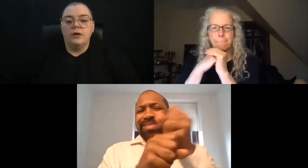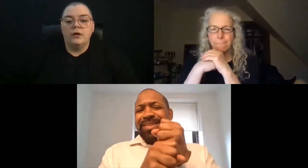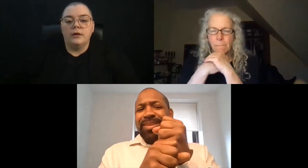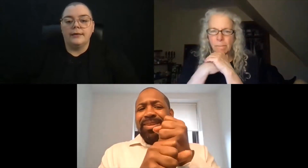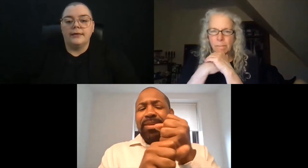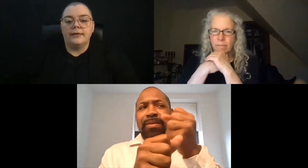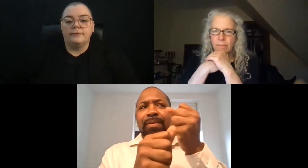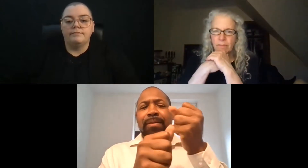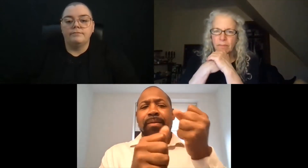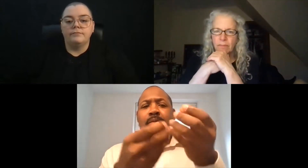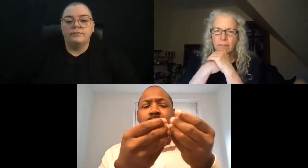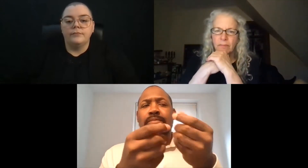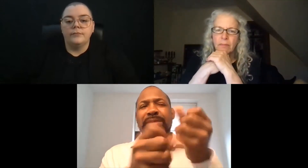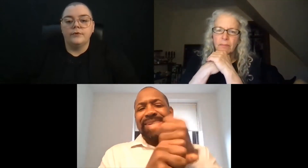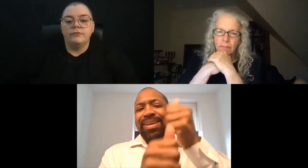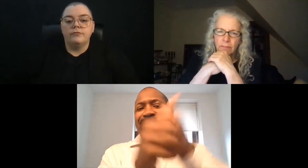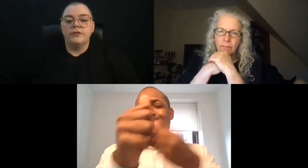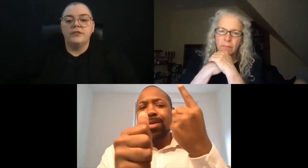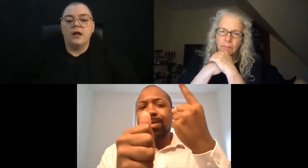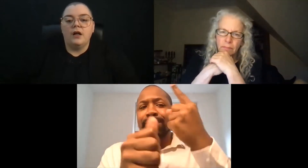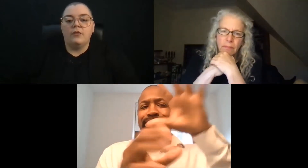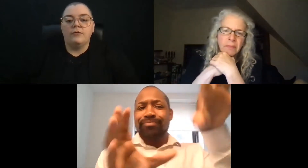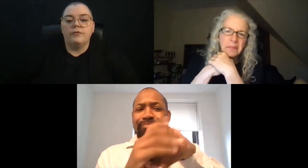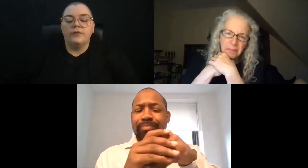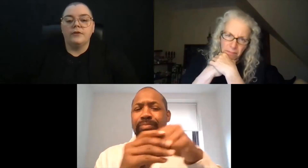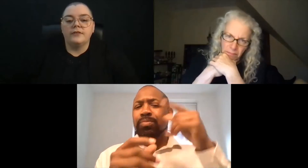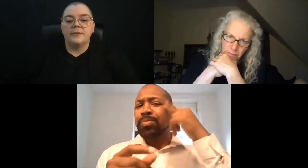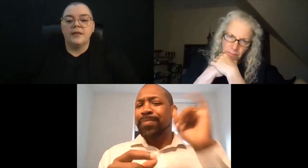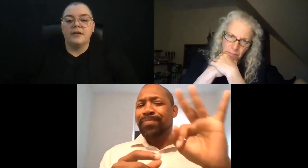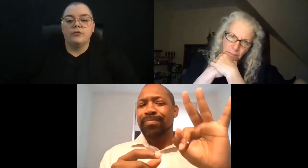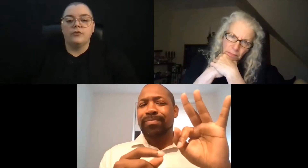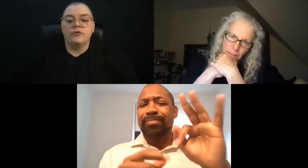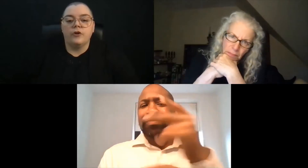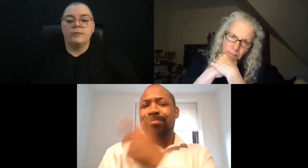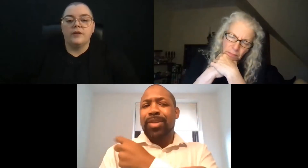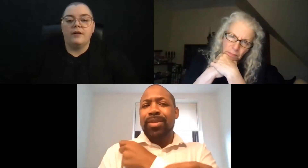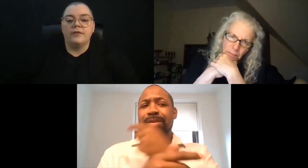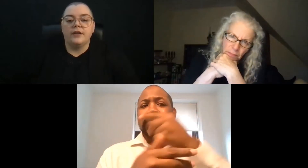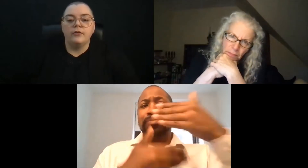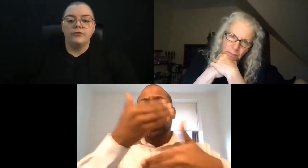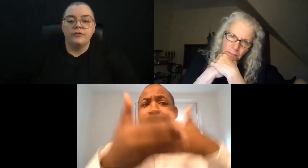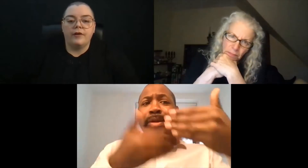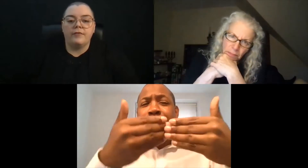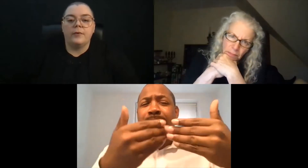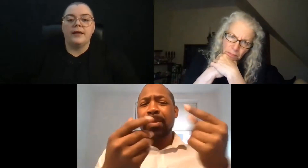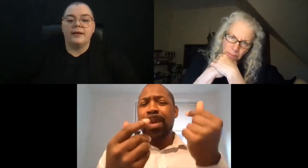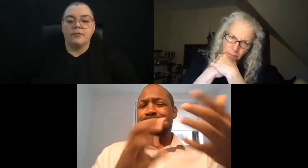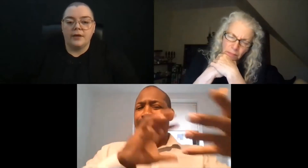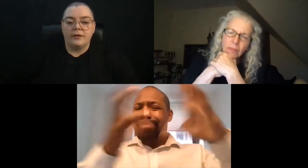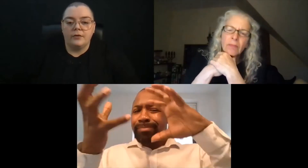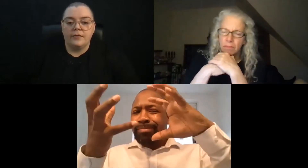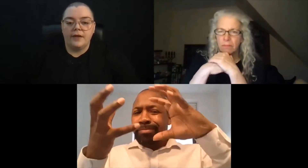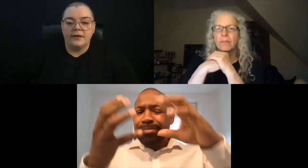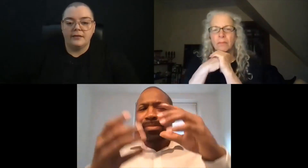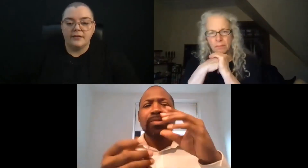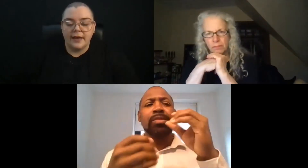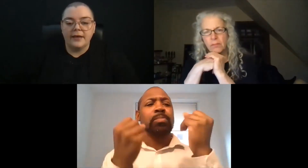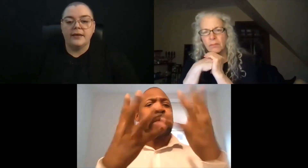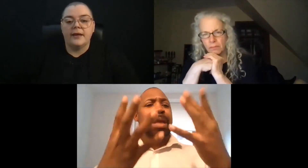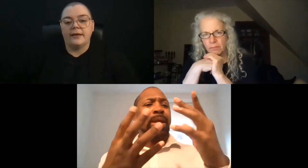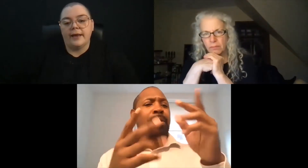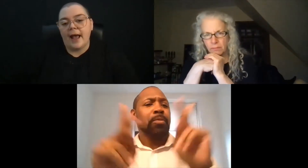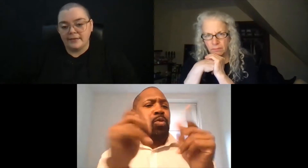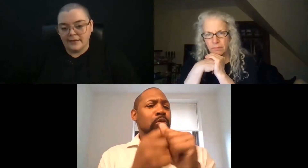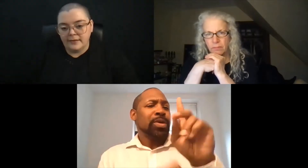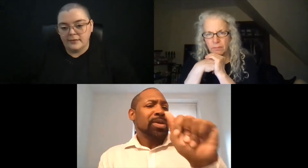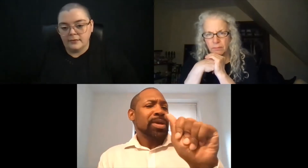resolve some of the issues in terms of inclusion for everyone, get everyone included that needs to get